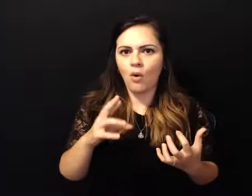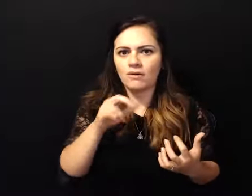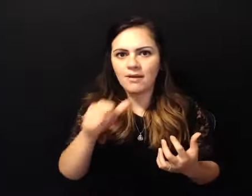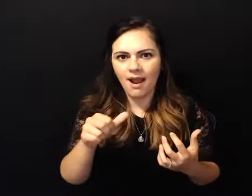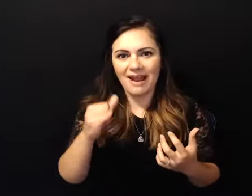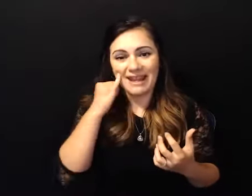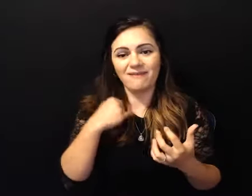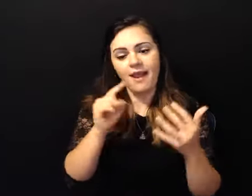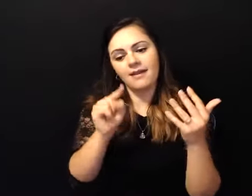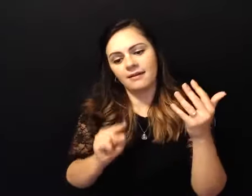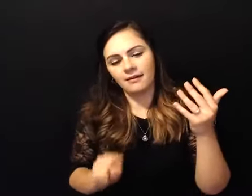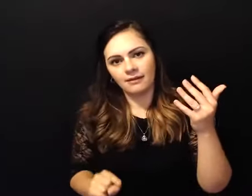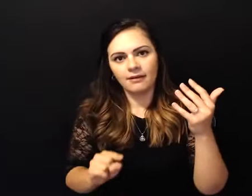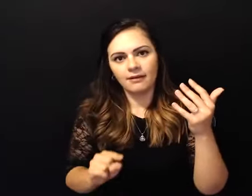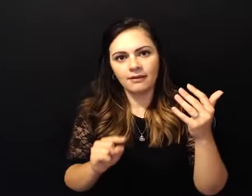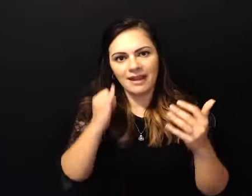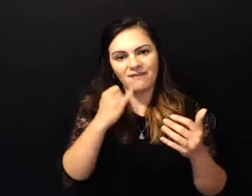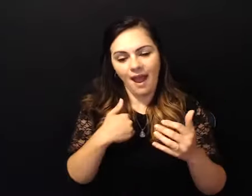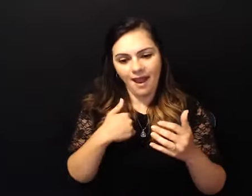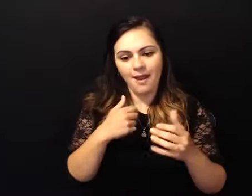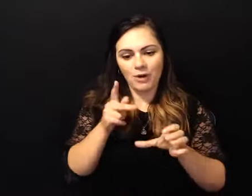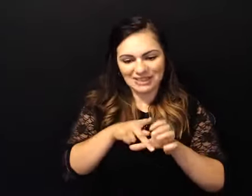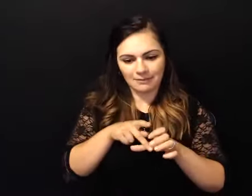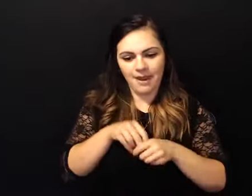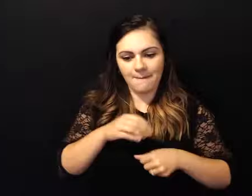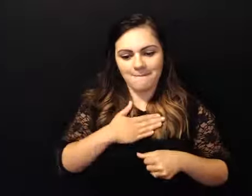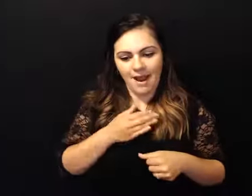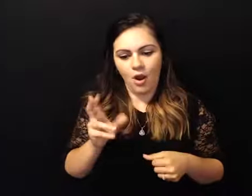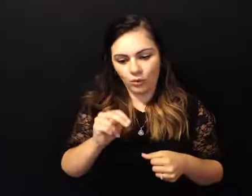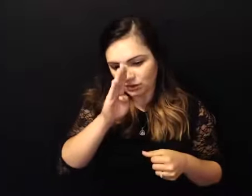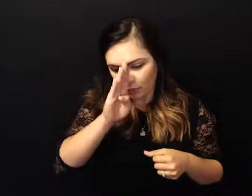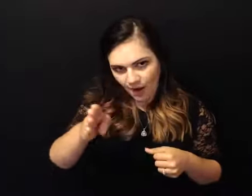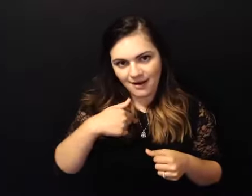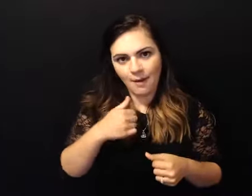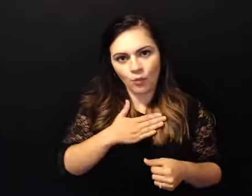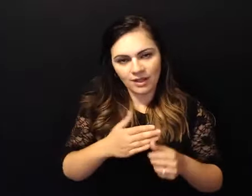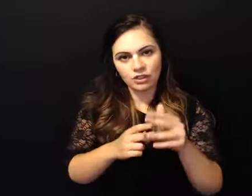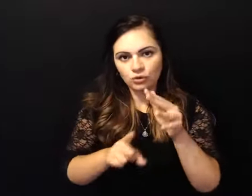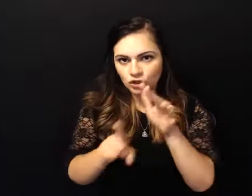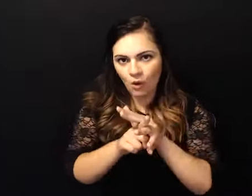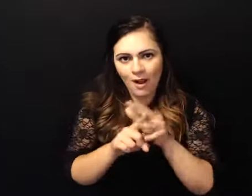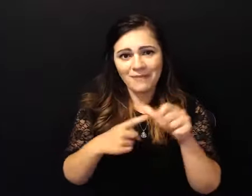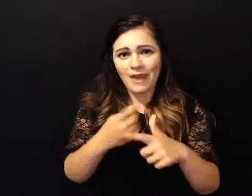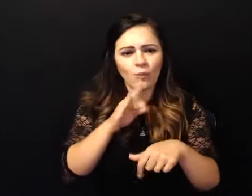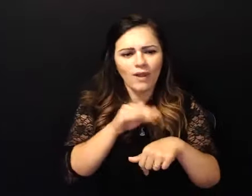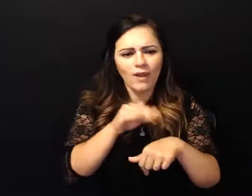in my sobriety and i'm willing to show up and do those things i get a life beyond my beyond my wildest dreams